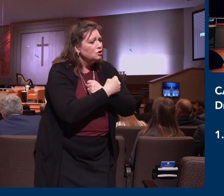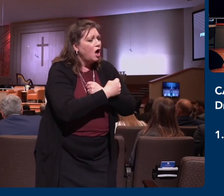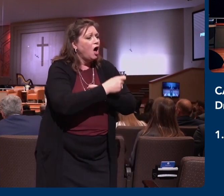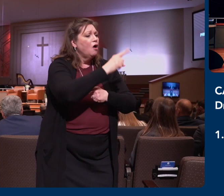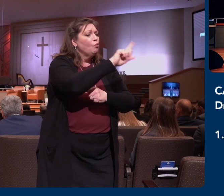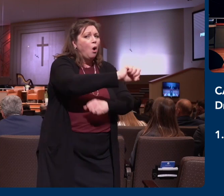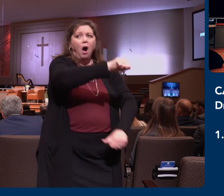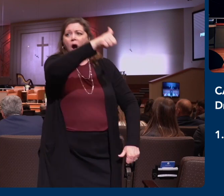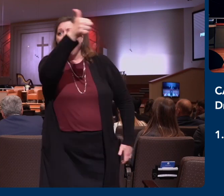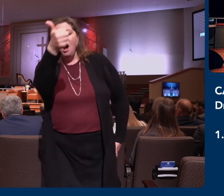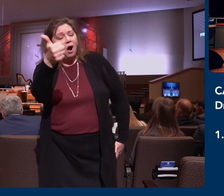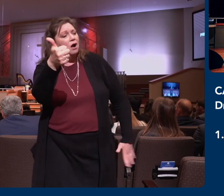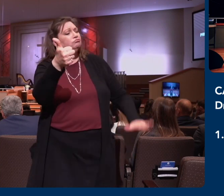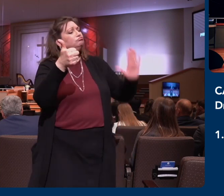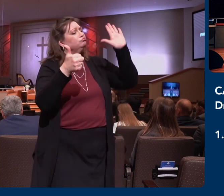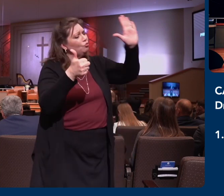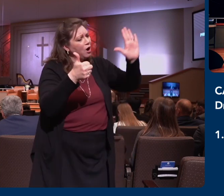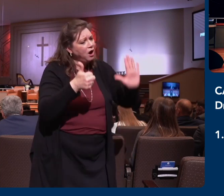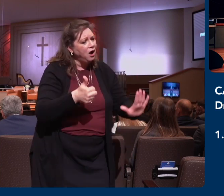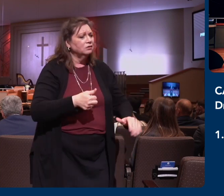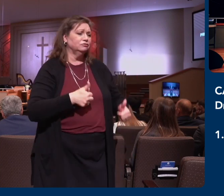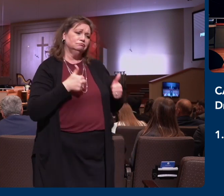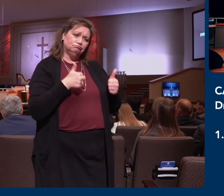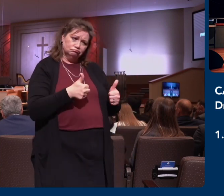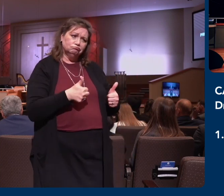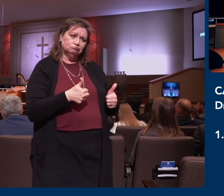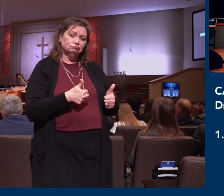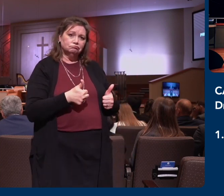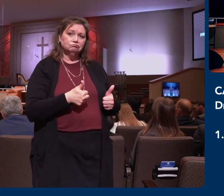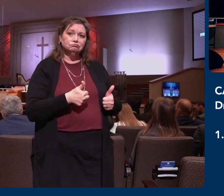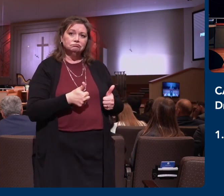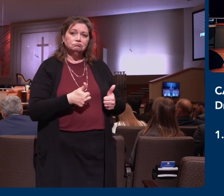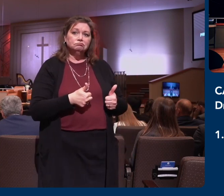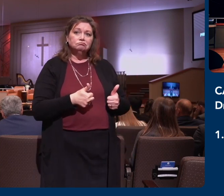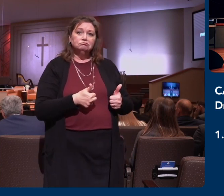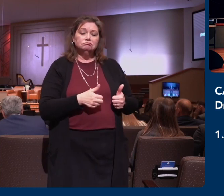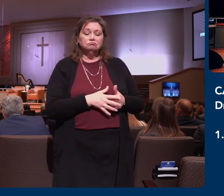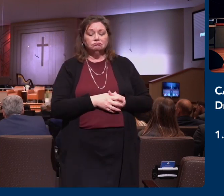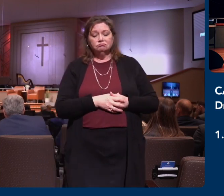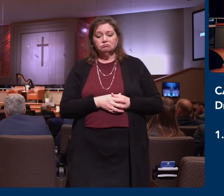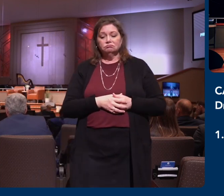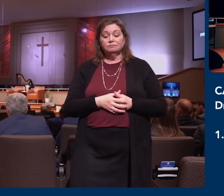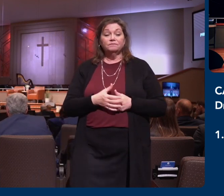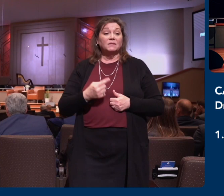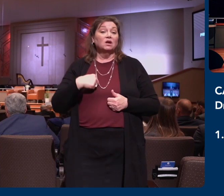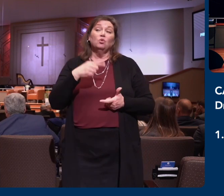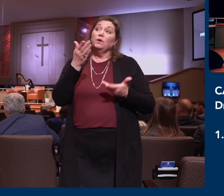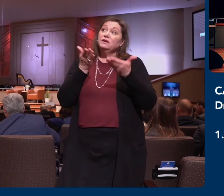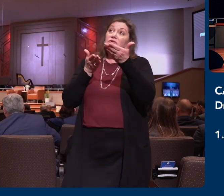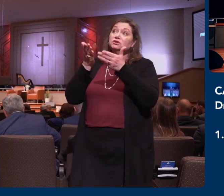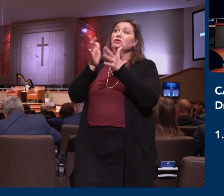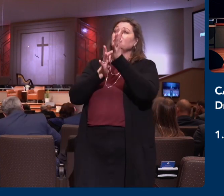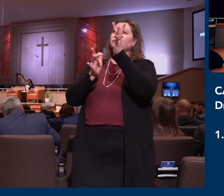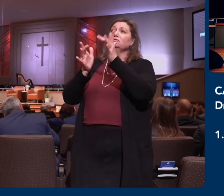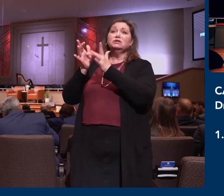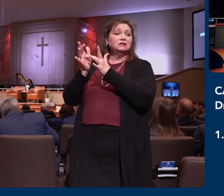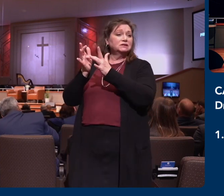as the body of Christ. And we serve on a regular basis and, you know, we're